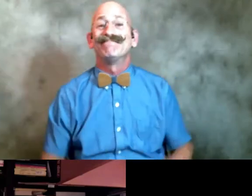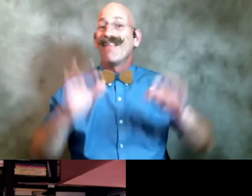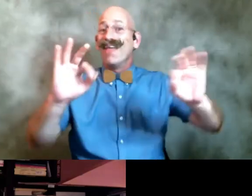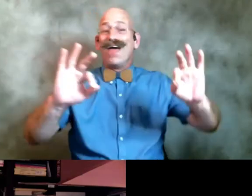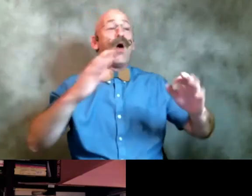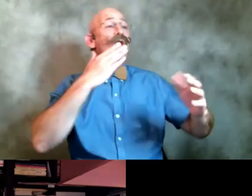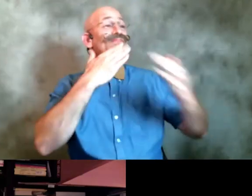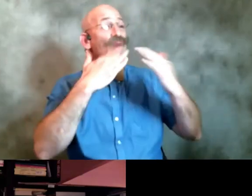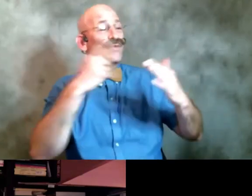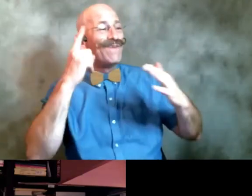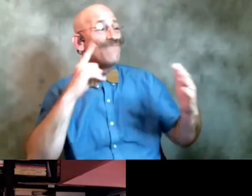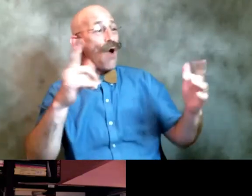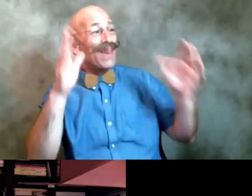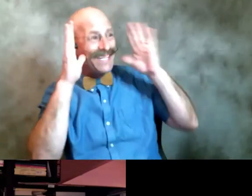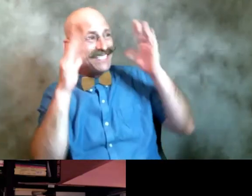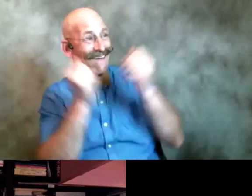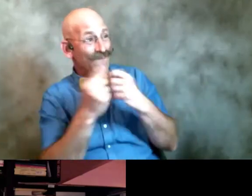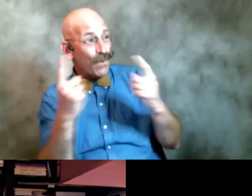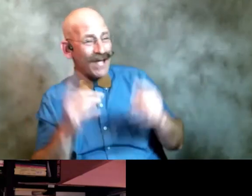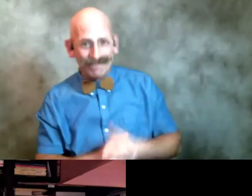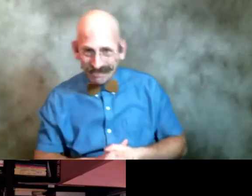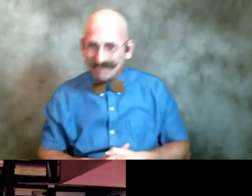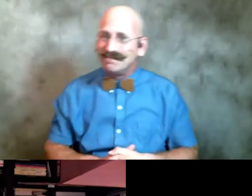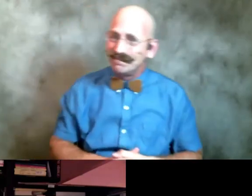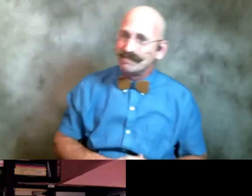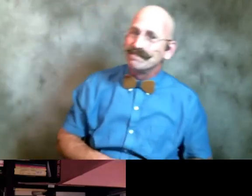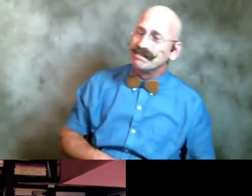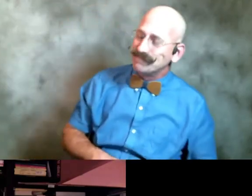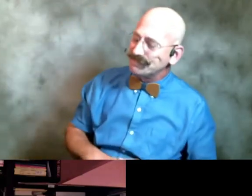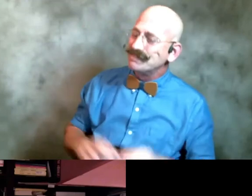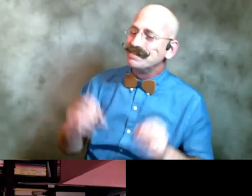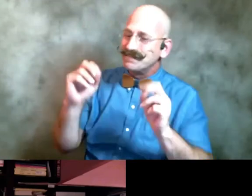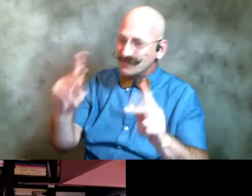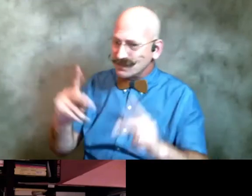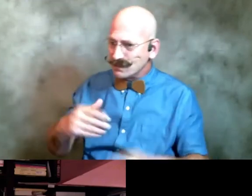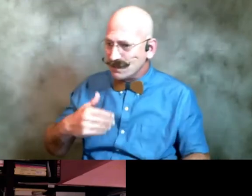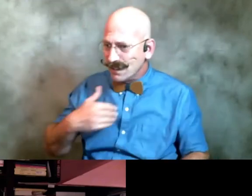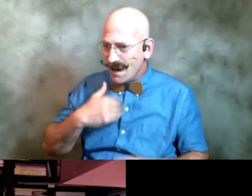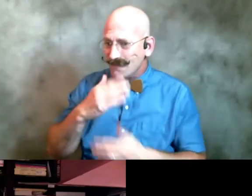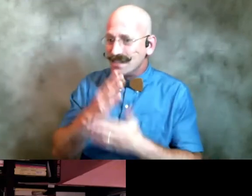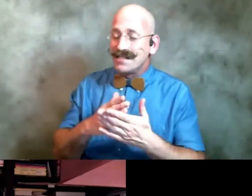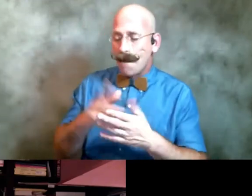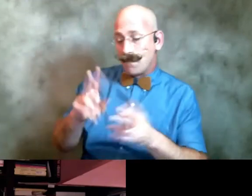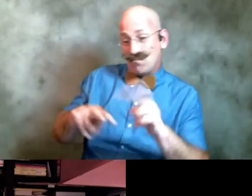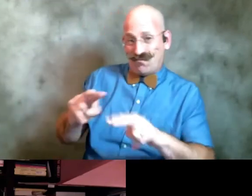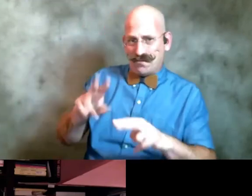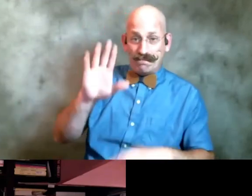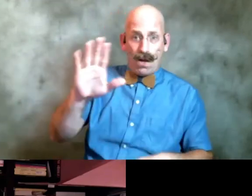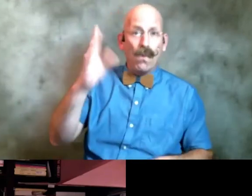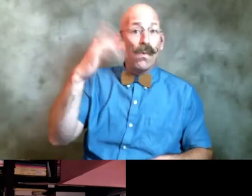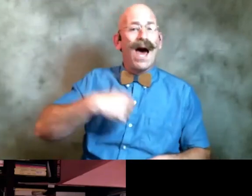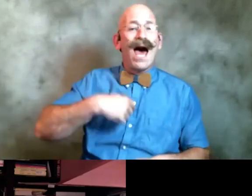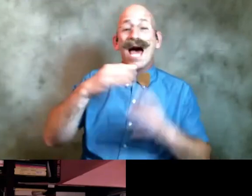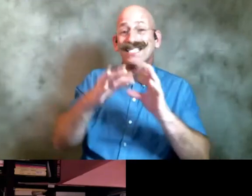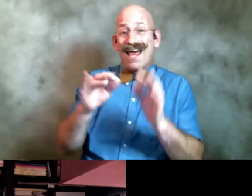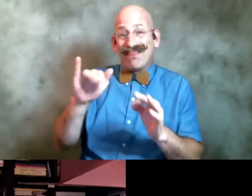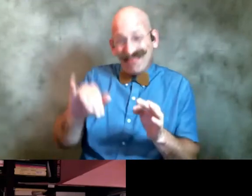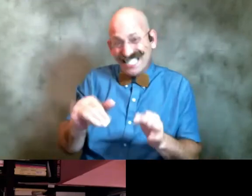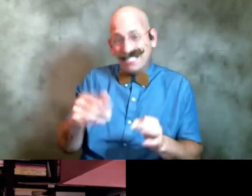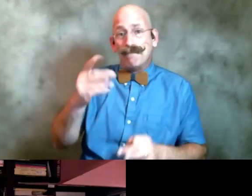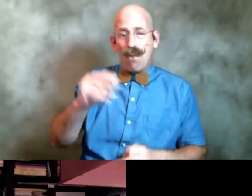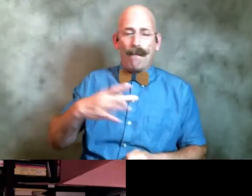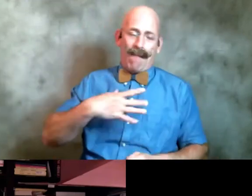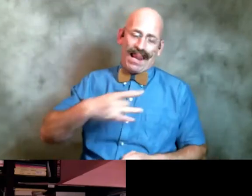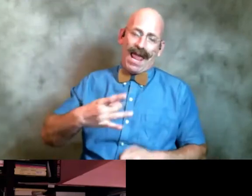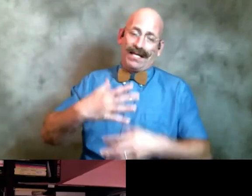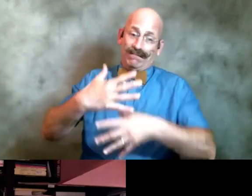on this one where i want some some observations of myself the reason why i said that this kind of sums you up i